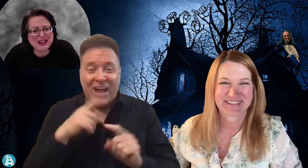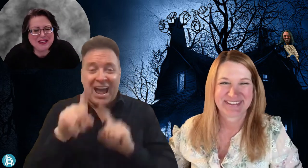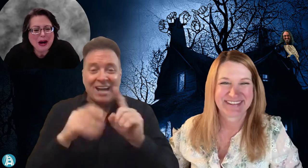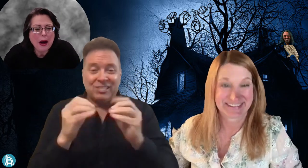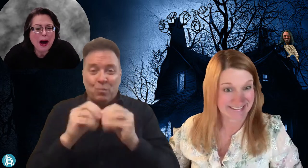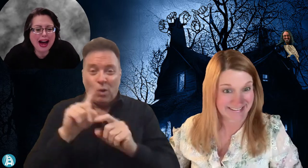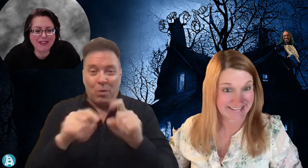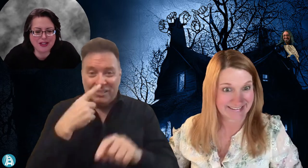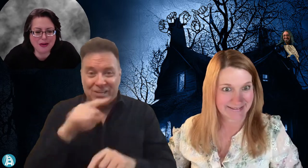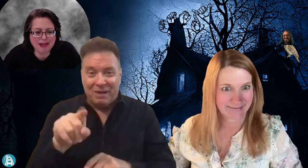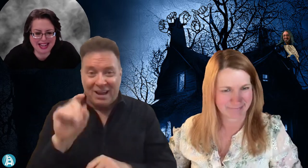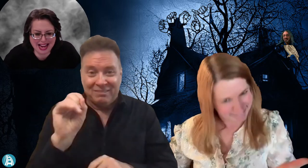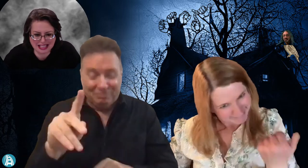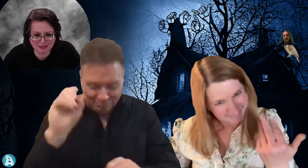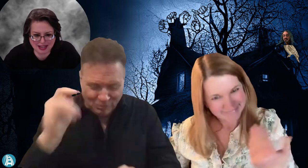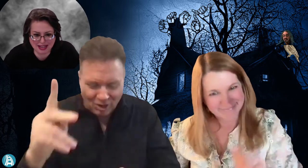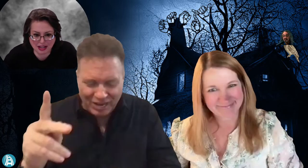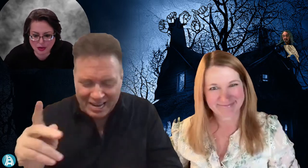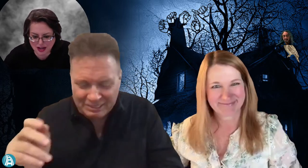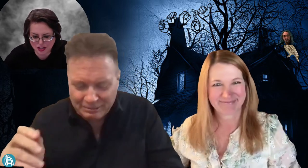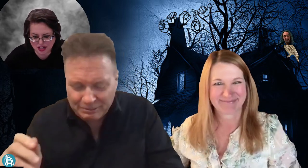So if you don't mind asking me another question.